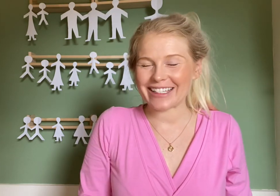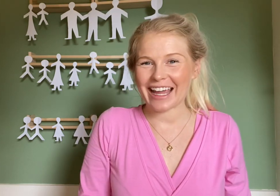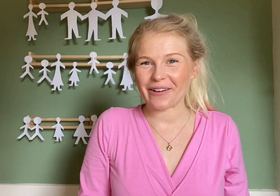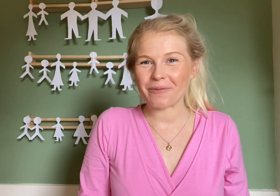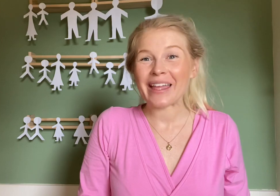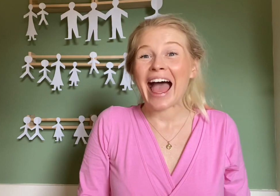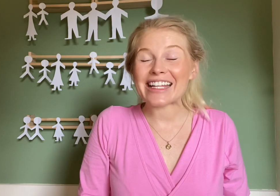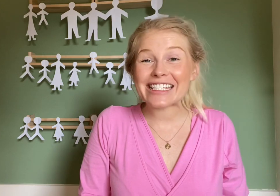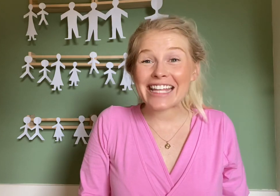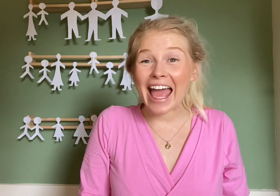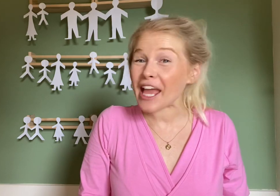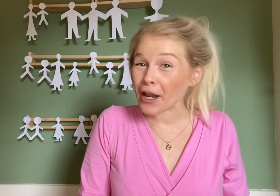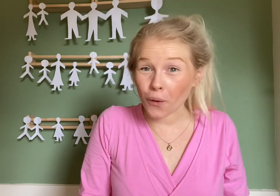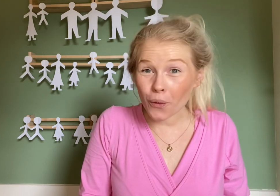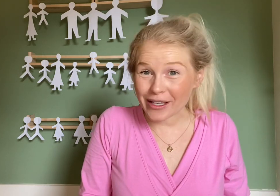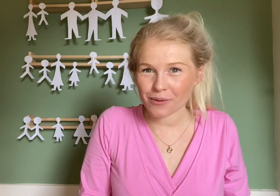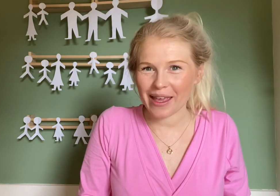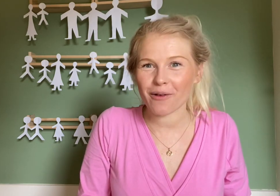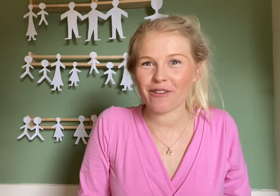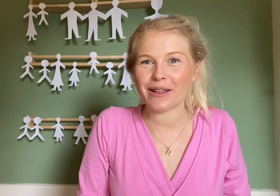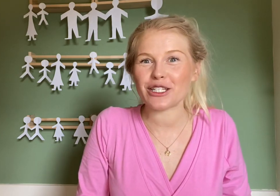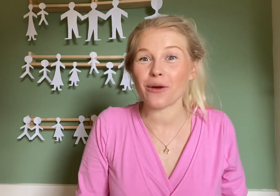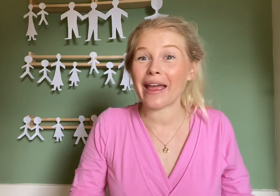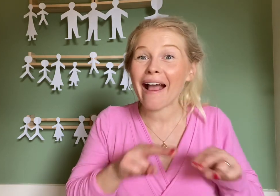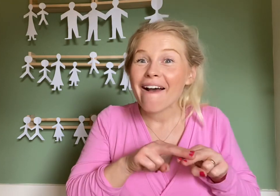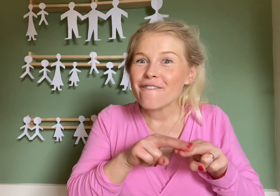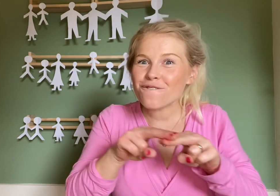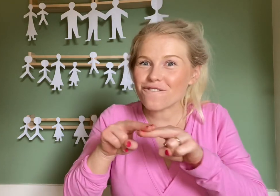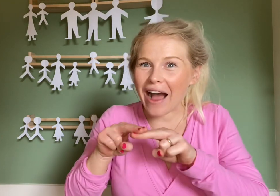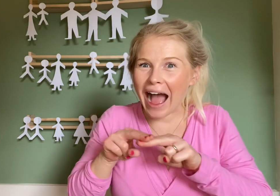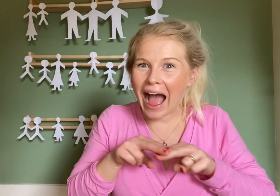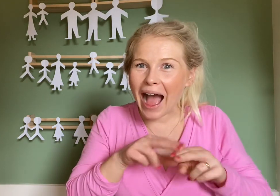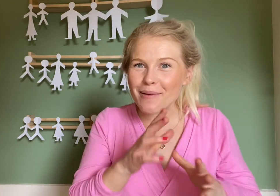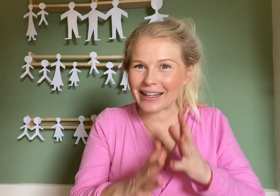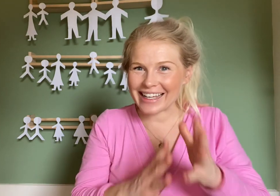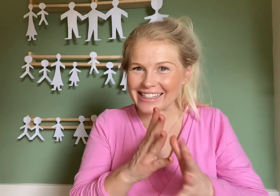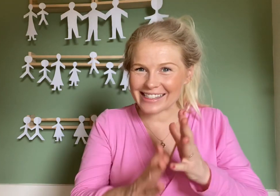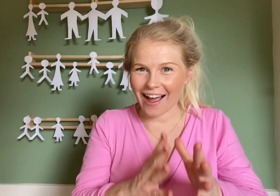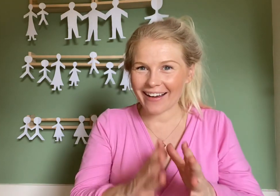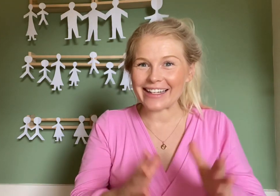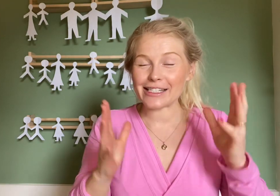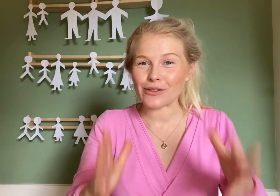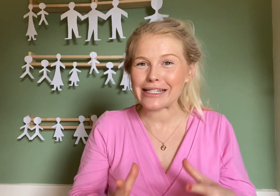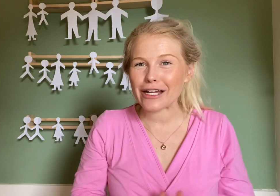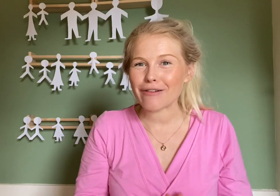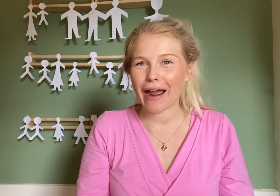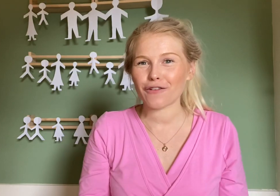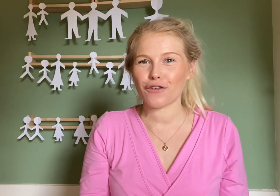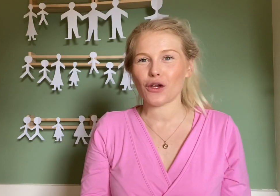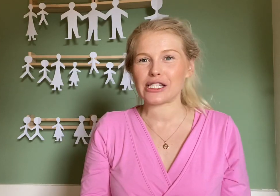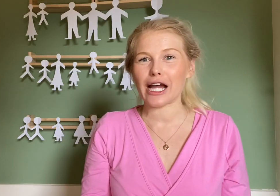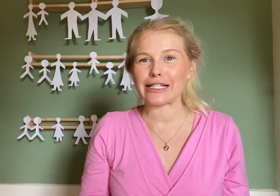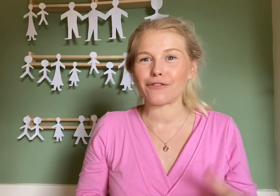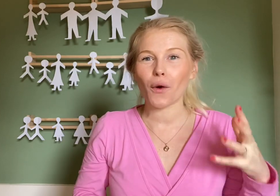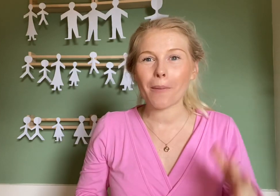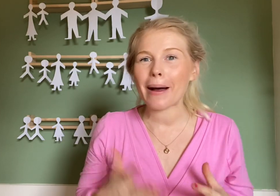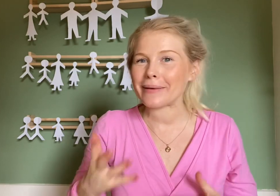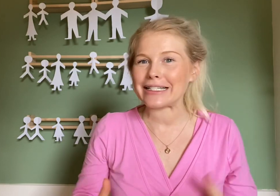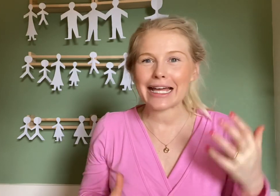channel. And today and all this week we've been doing family signs so stick around for those signs for mummy, daddy,